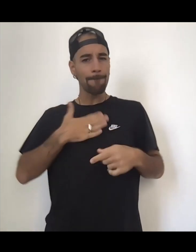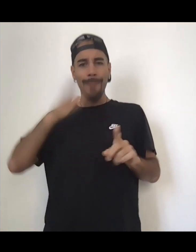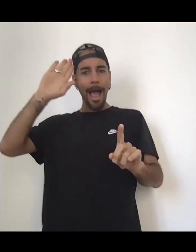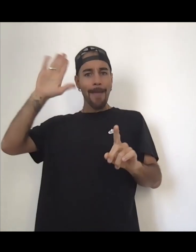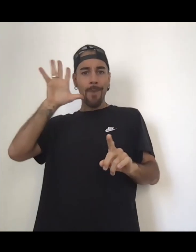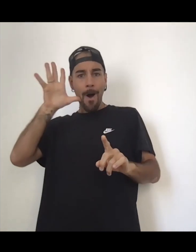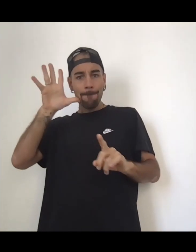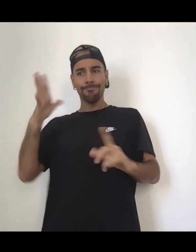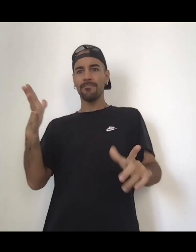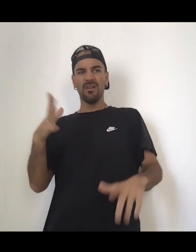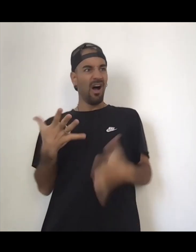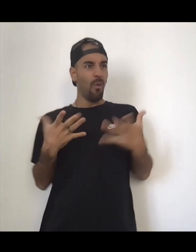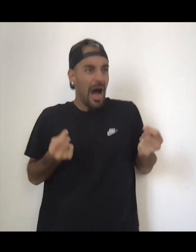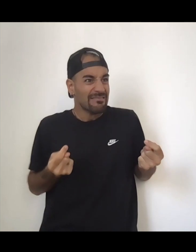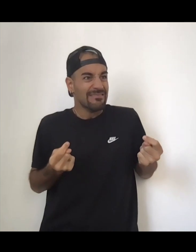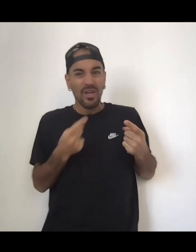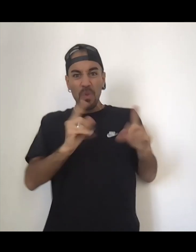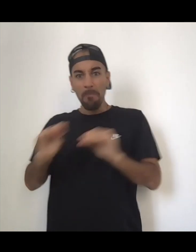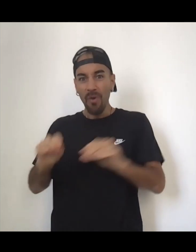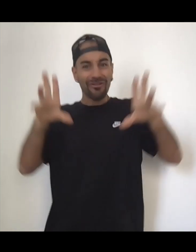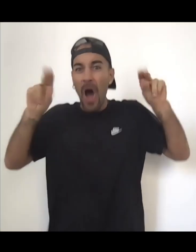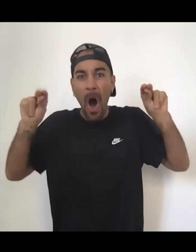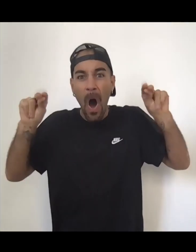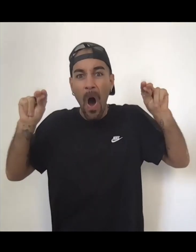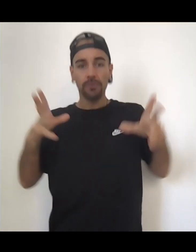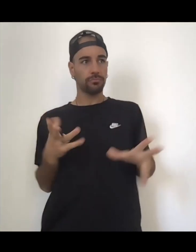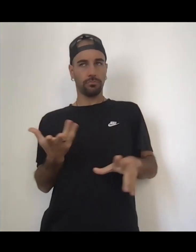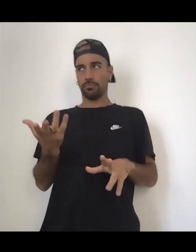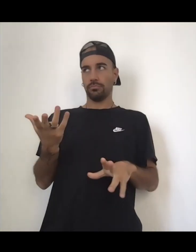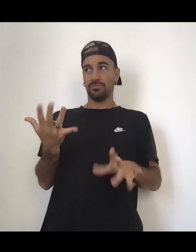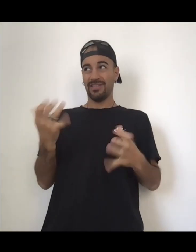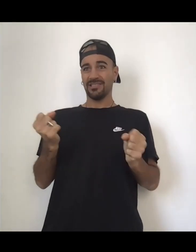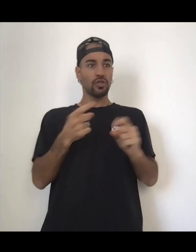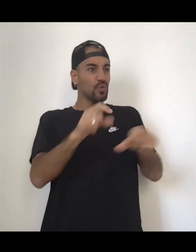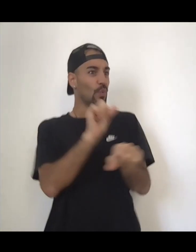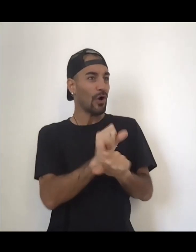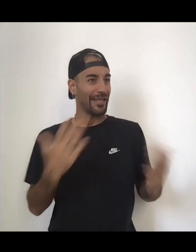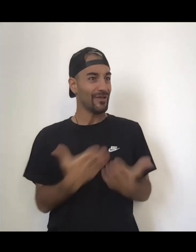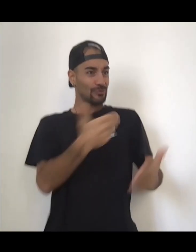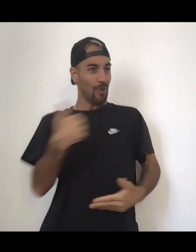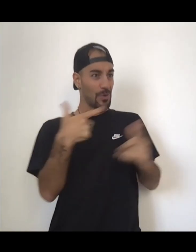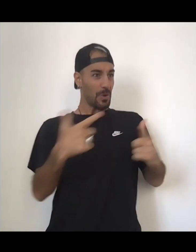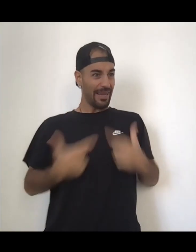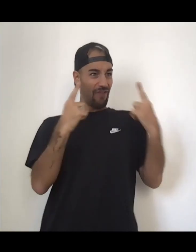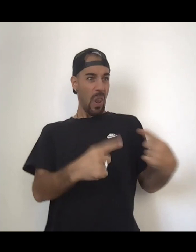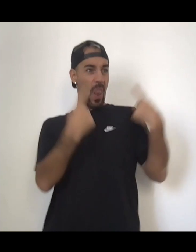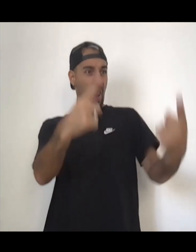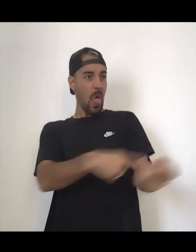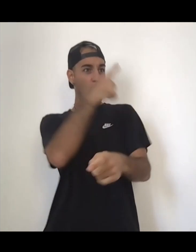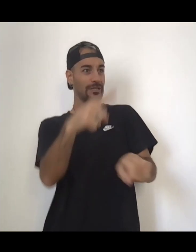to Europe, my mom was like, what about your couch? I'm like, my what? She's like, what about your couch, Christopher? My couch. Girl,